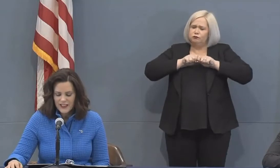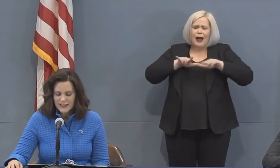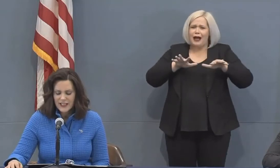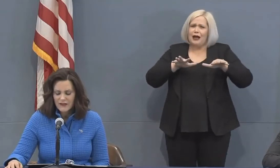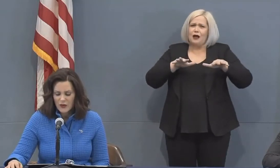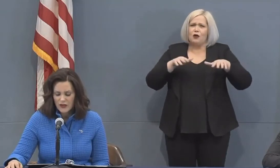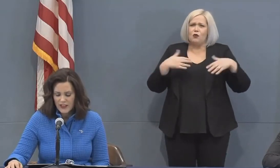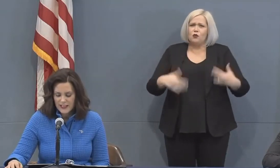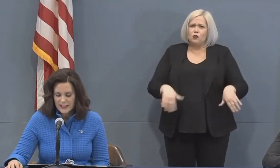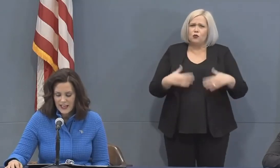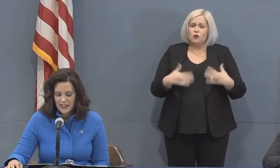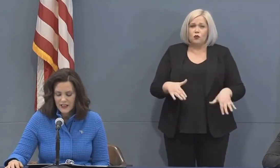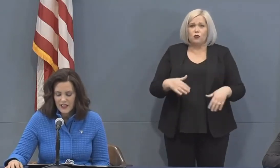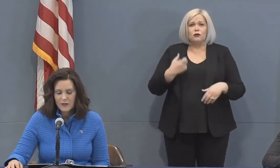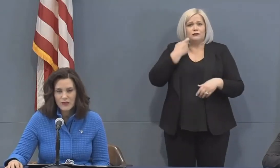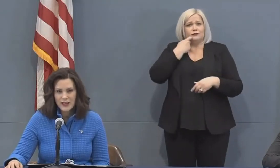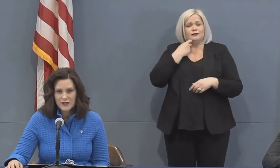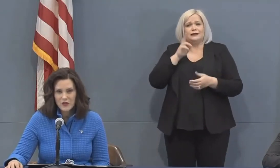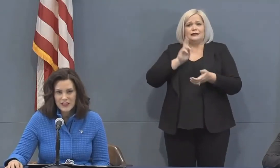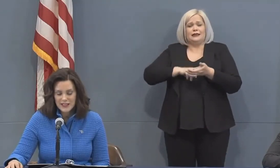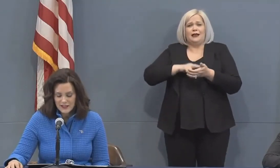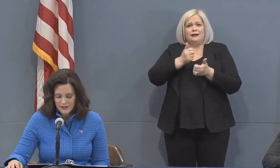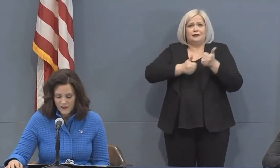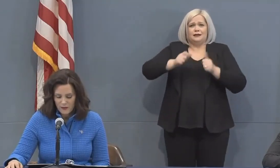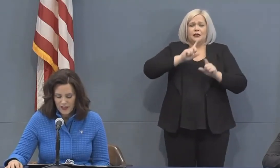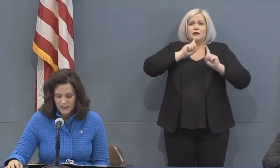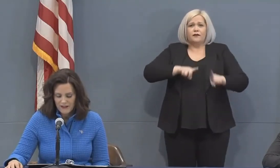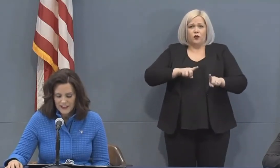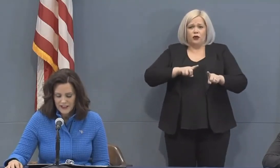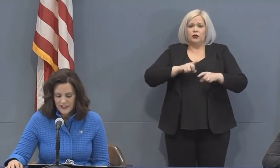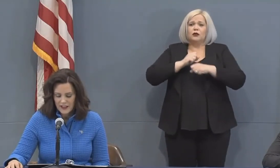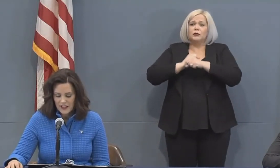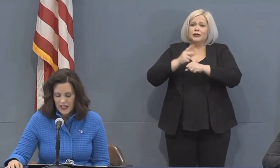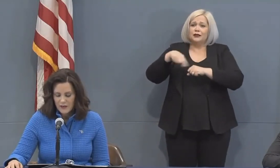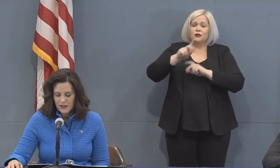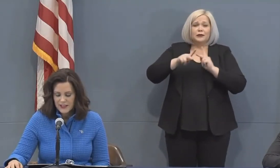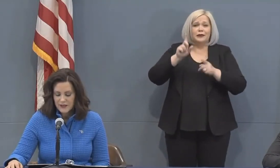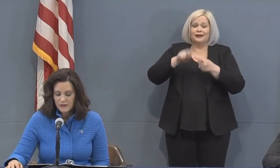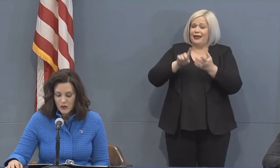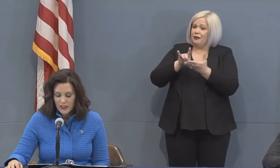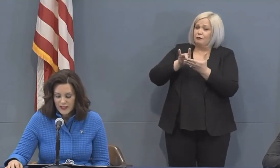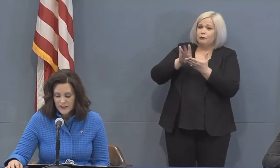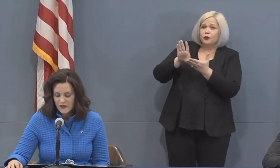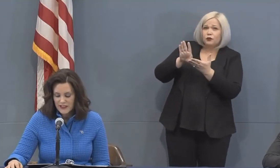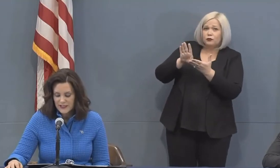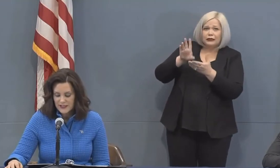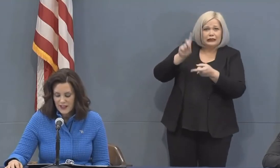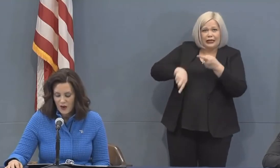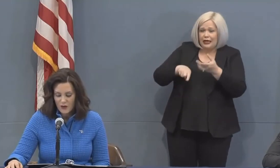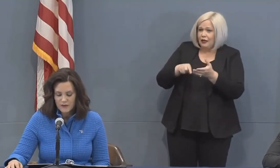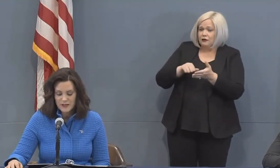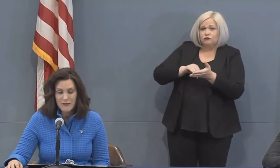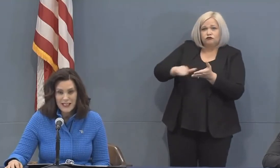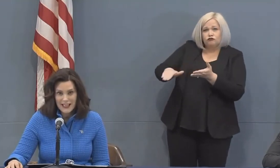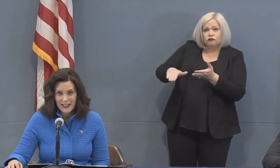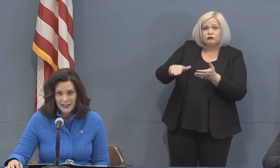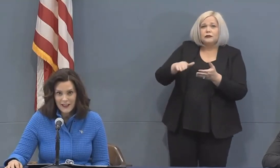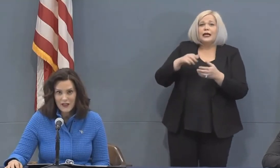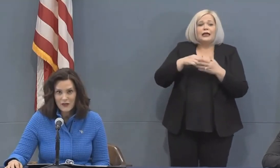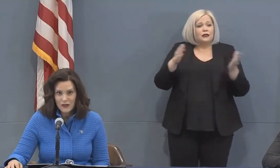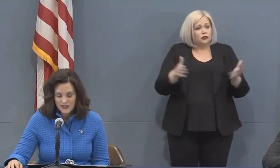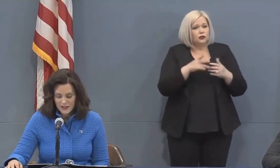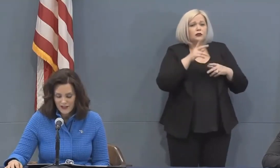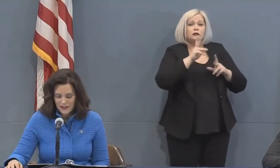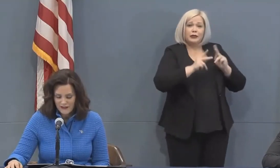The executive order that I signed protects residents from being evicted and protects employees' to stay home to mitigate